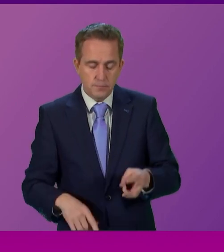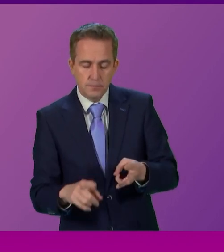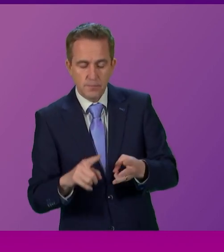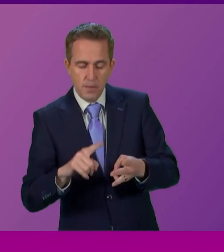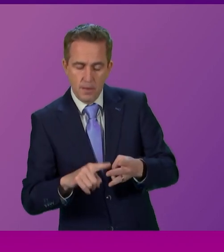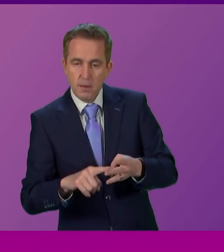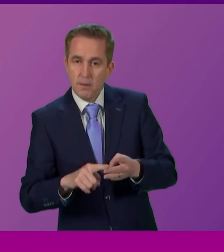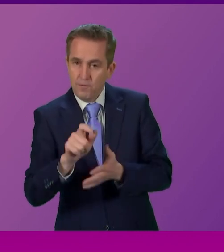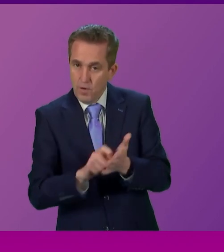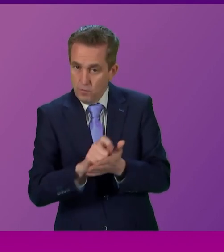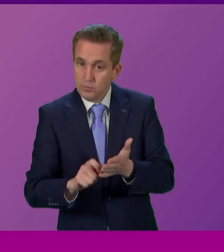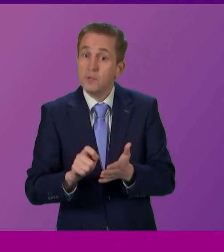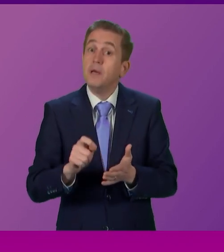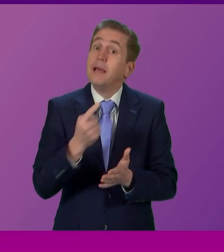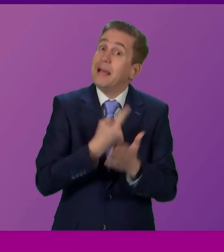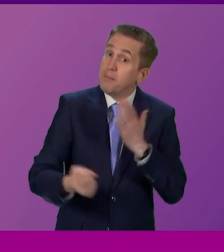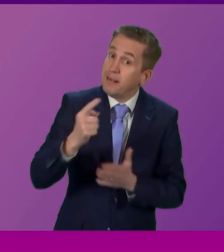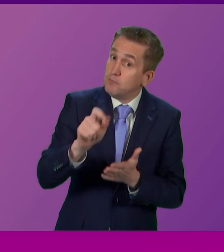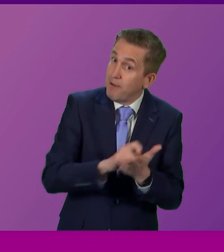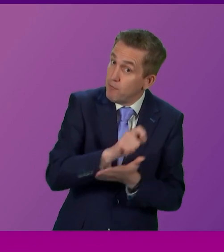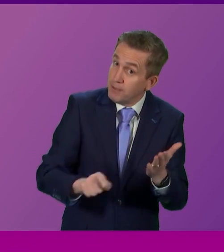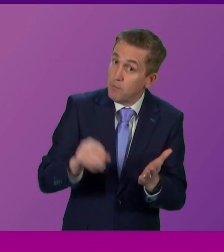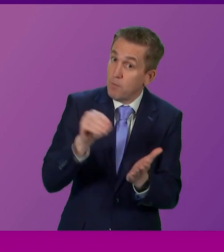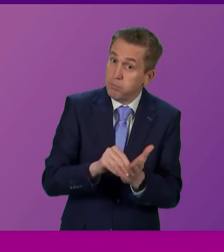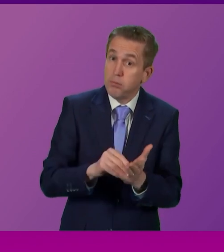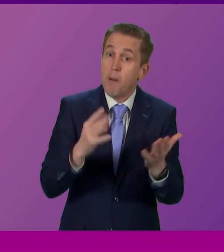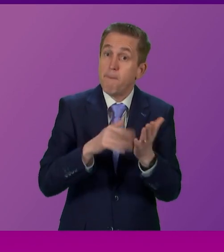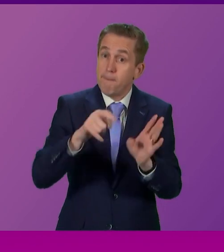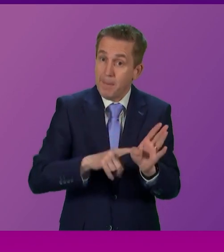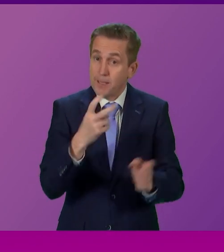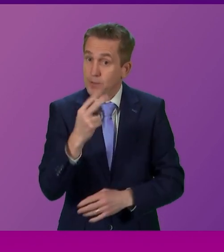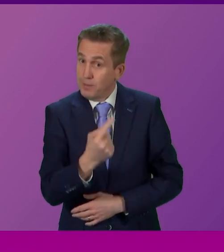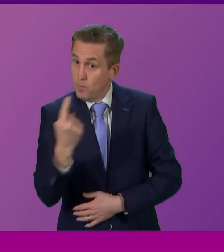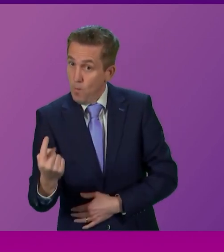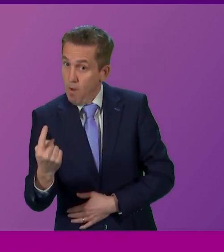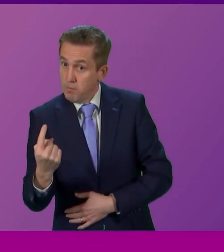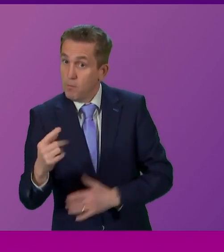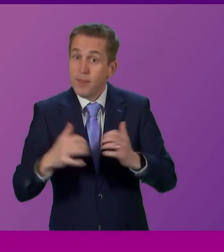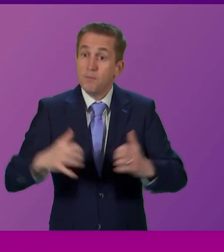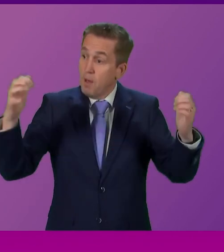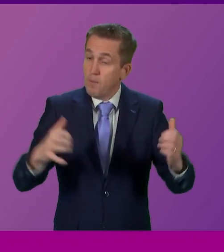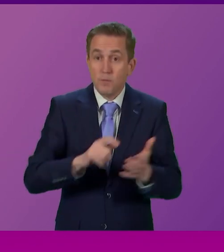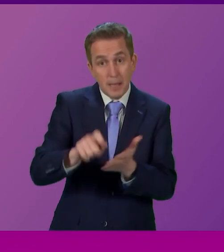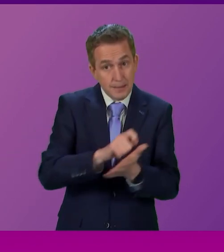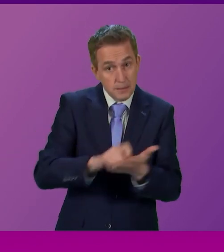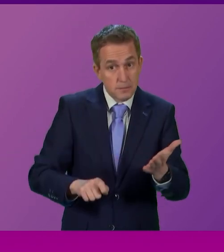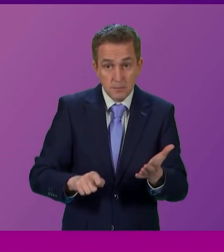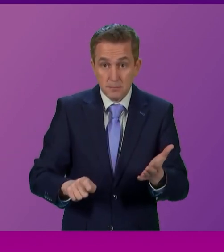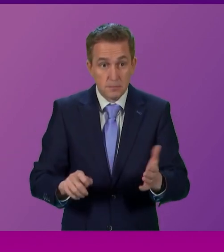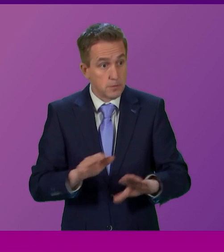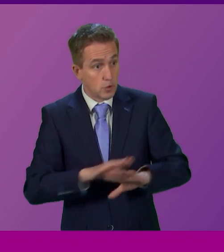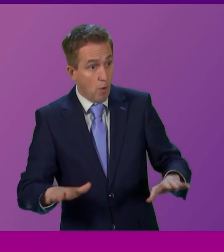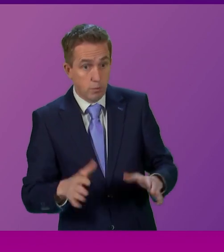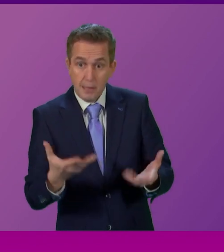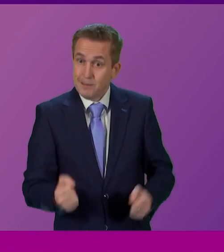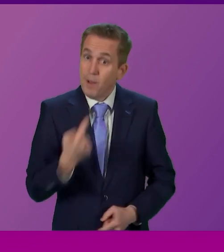An independence referendum was on the ballot paper in May 2021 when this Parliament was elected. Don't take my word for